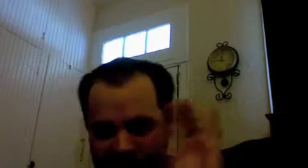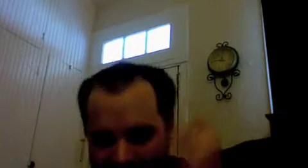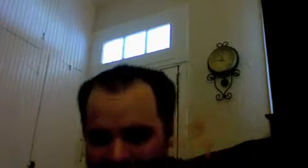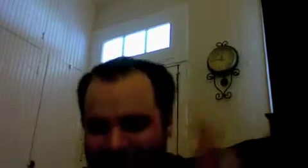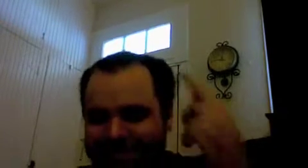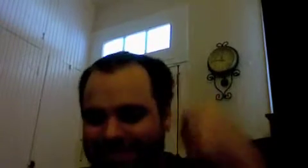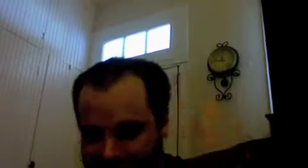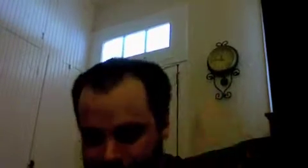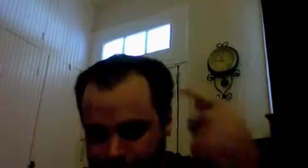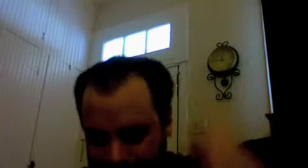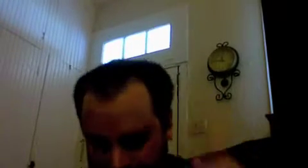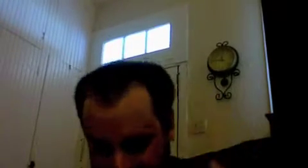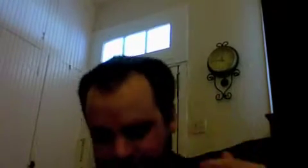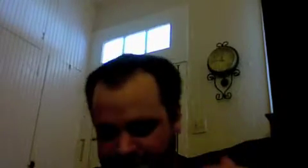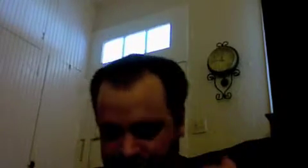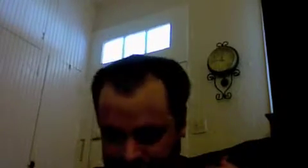as he perceives himself